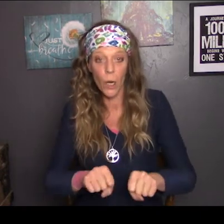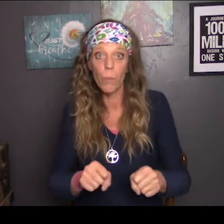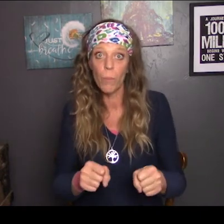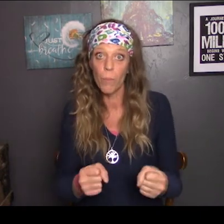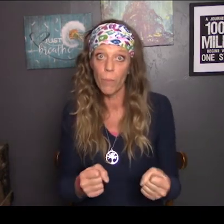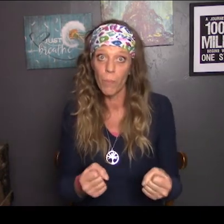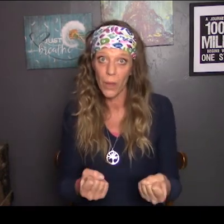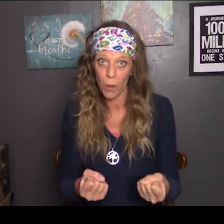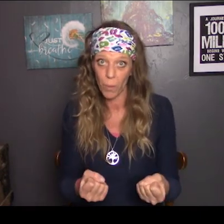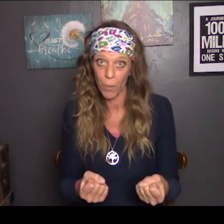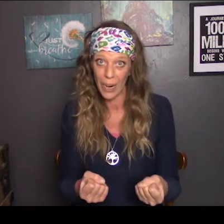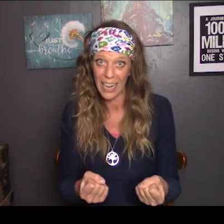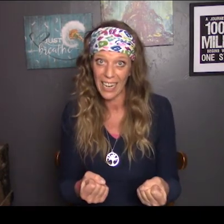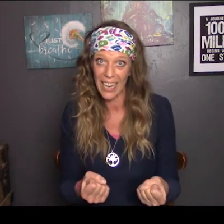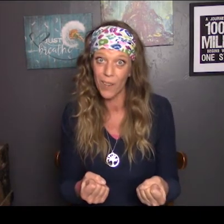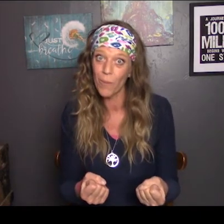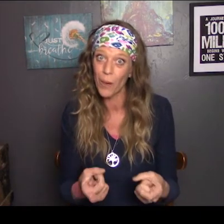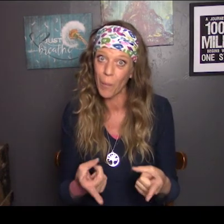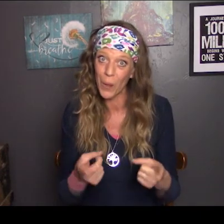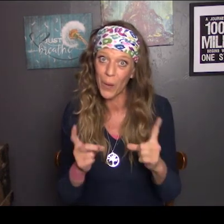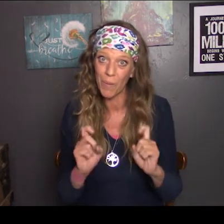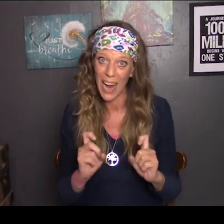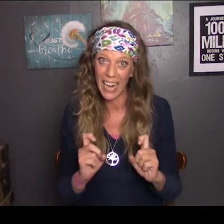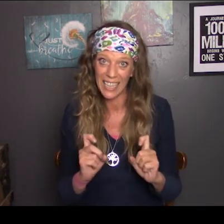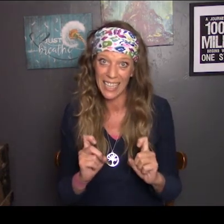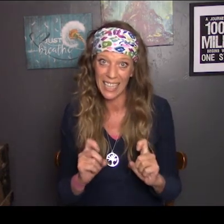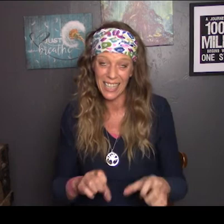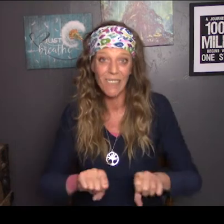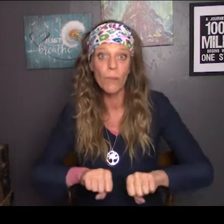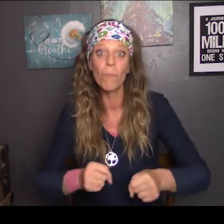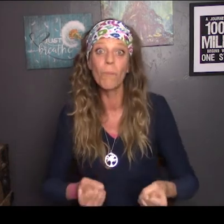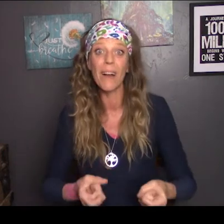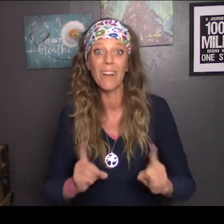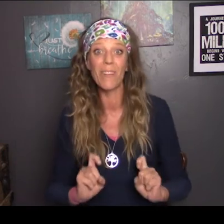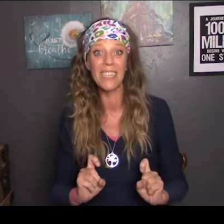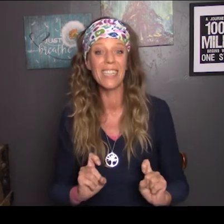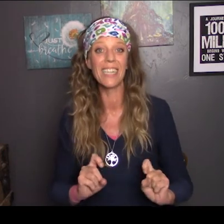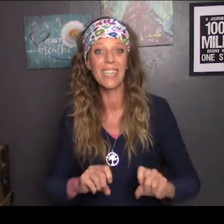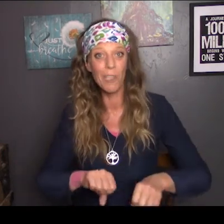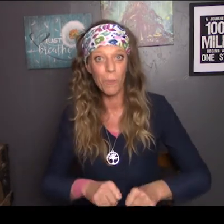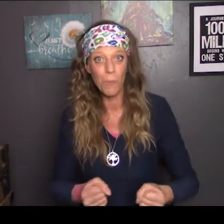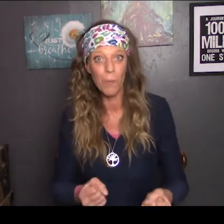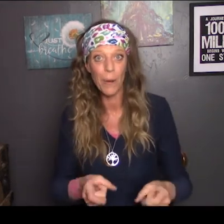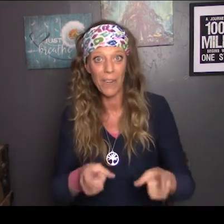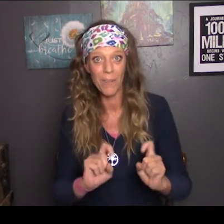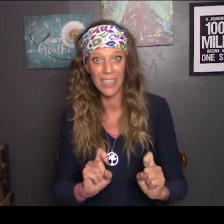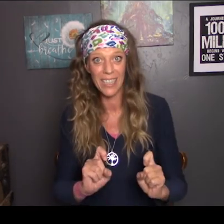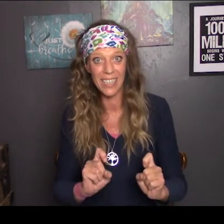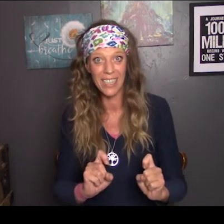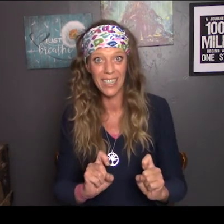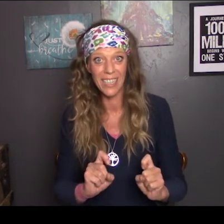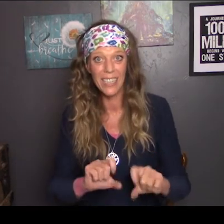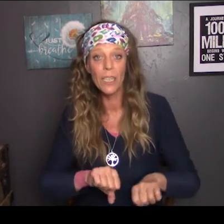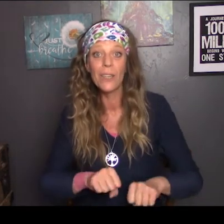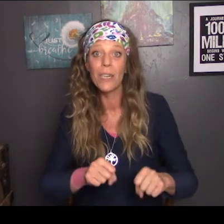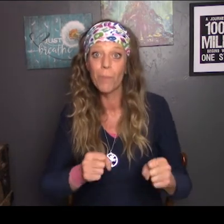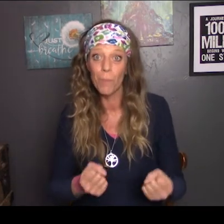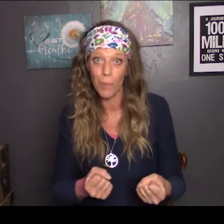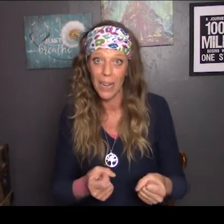A break from your fast. Breakfast, breakfast, breakfast.